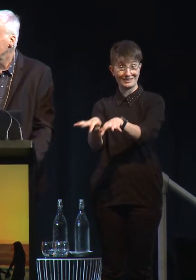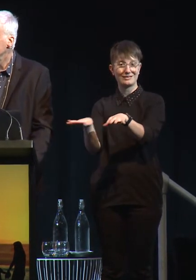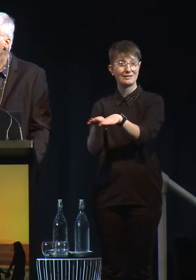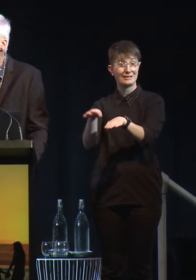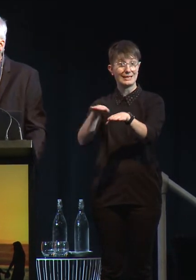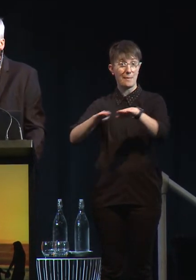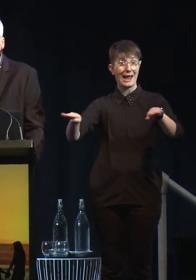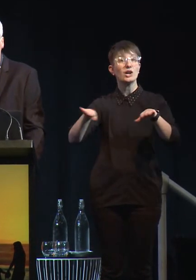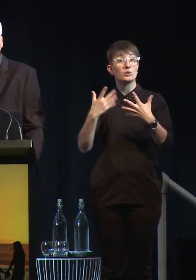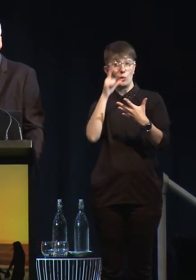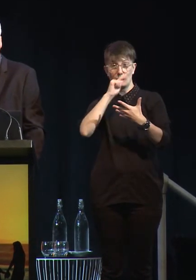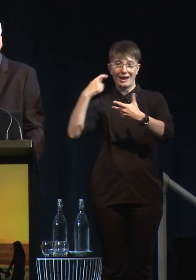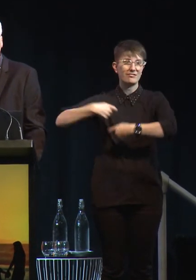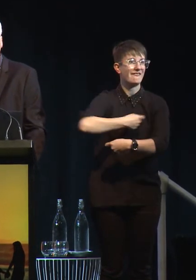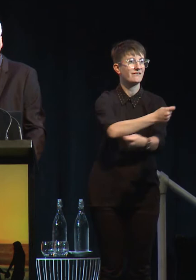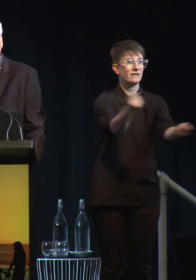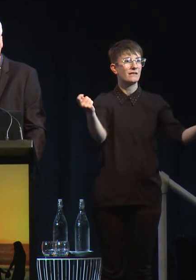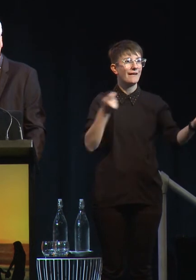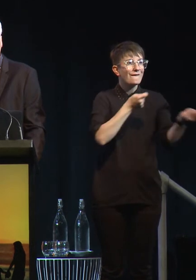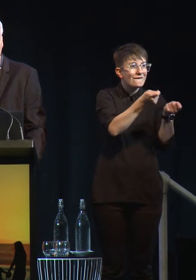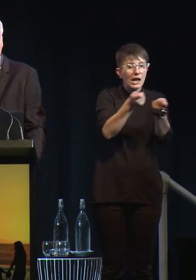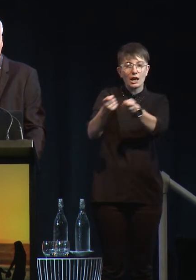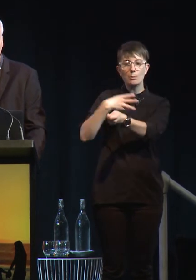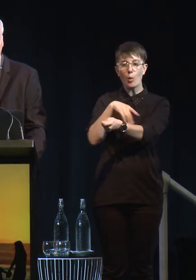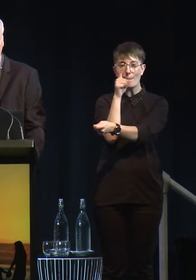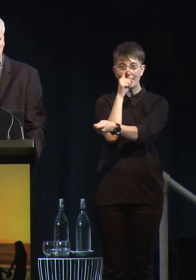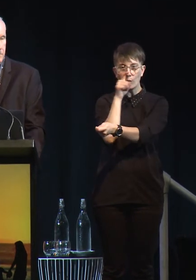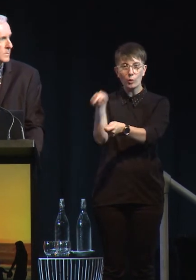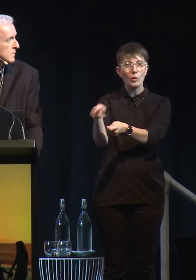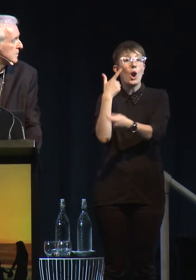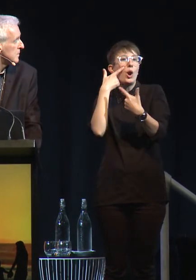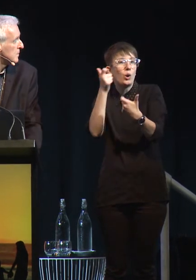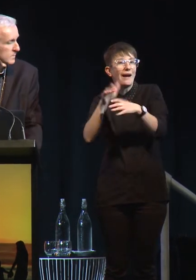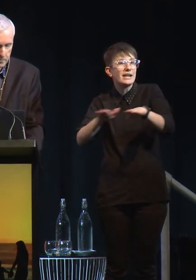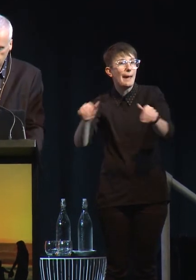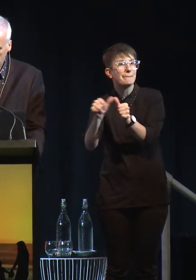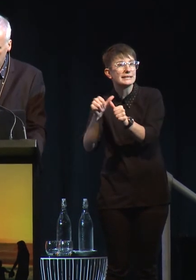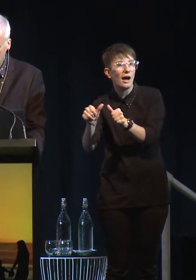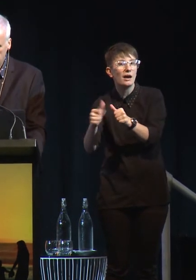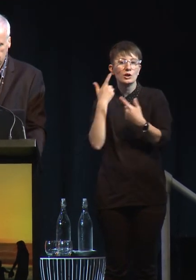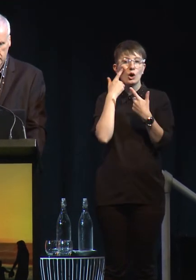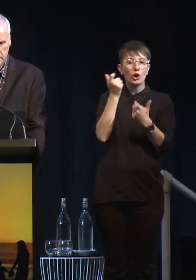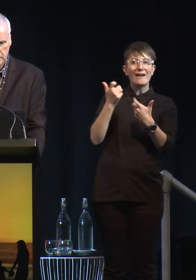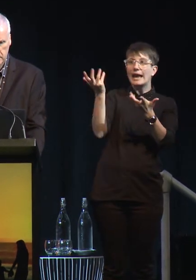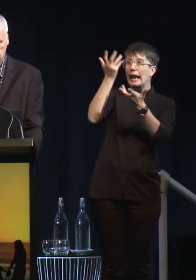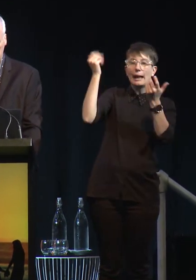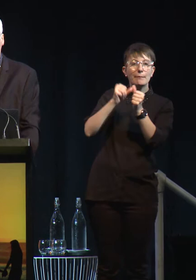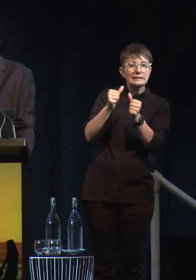feed a lot more people, and take care of the land, and take care of the air, and take care of the water.